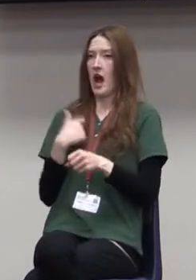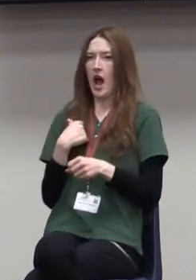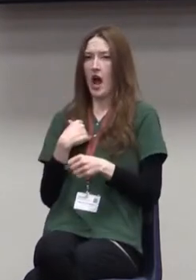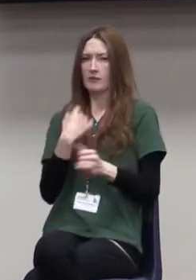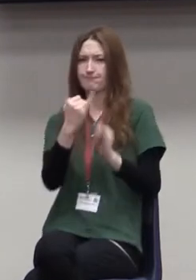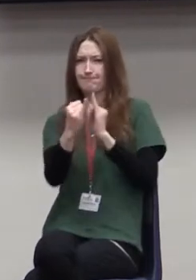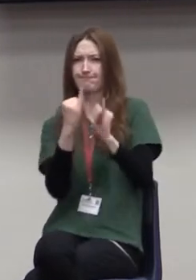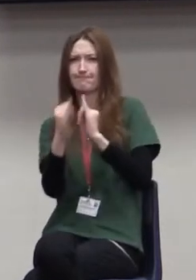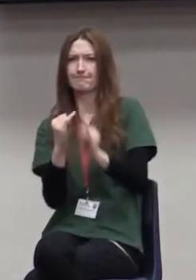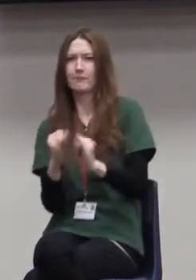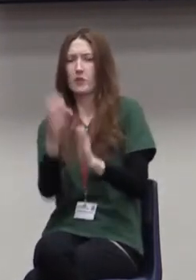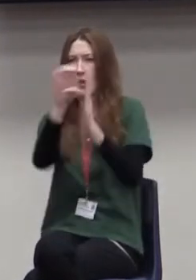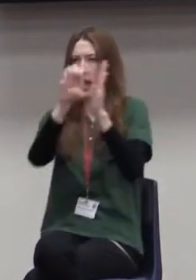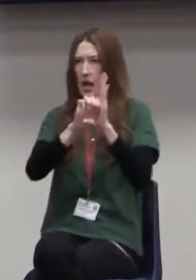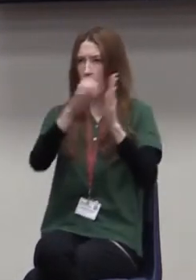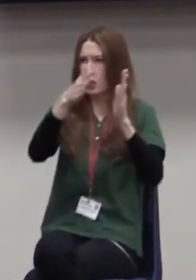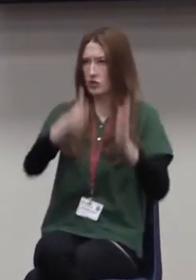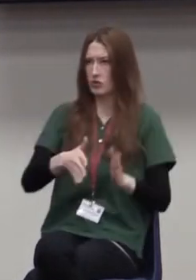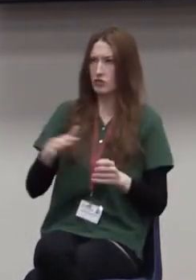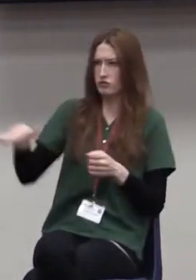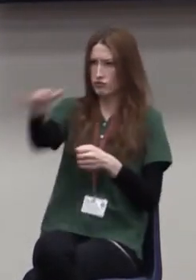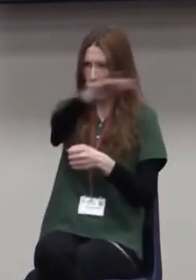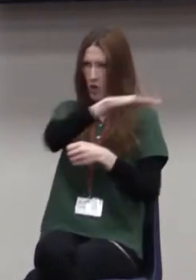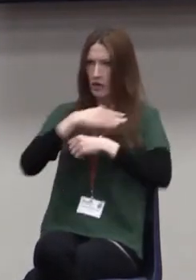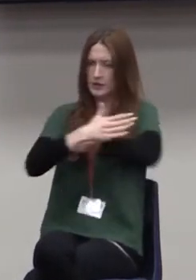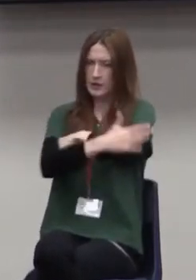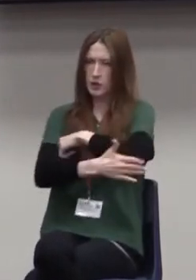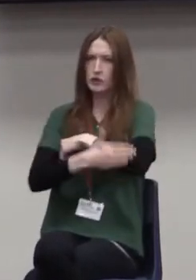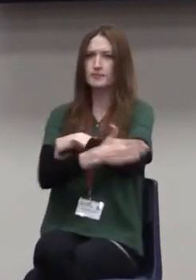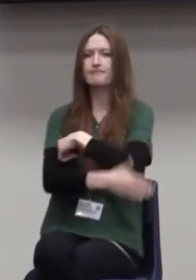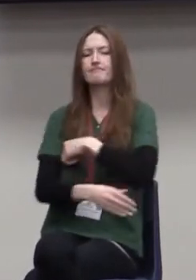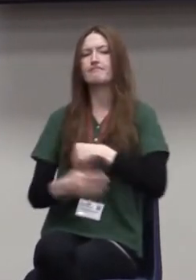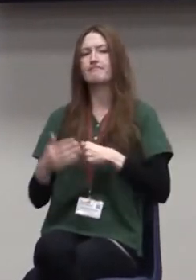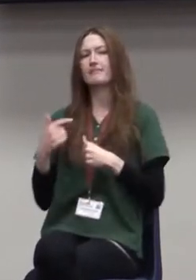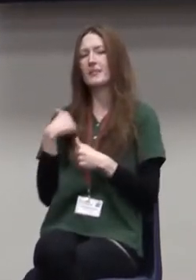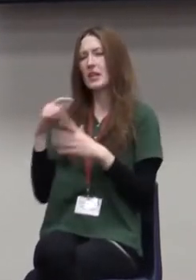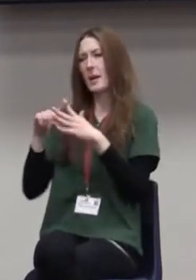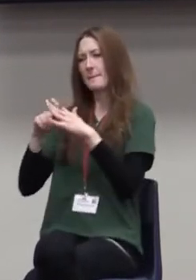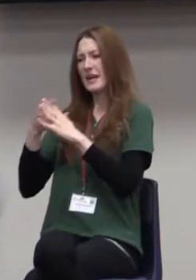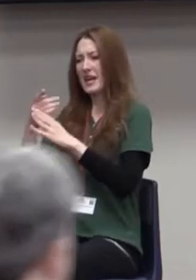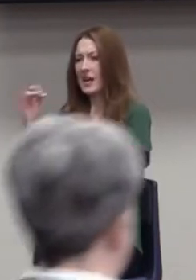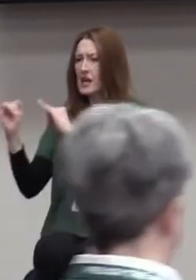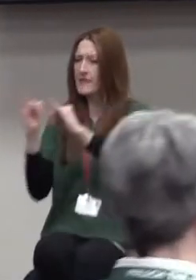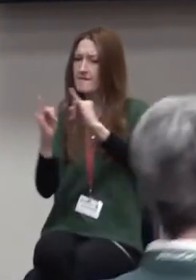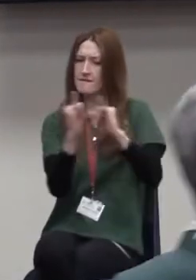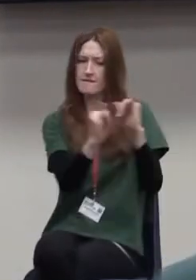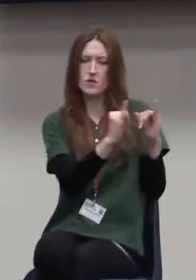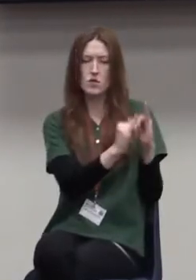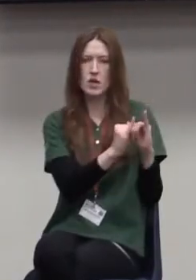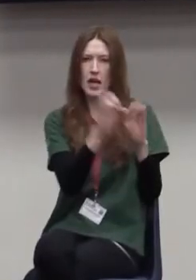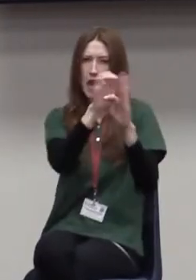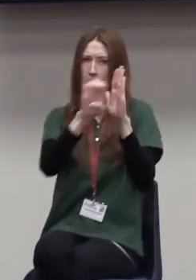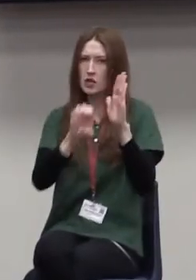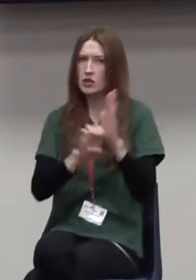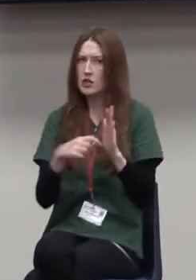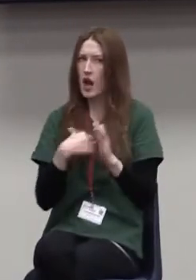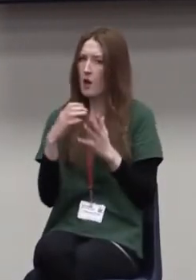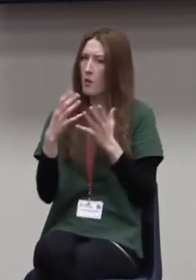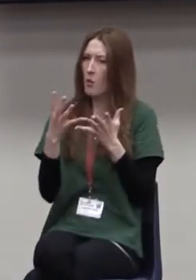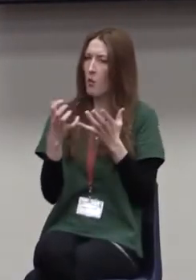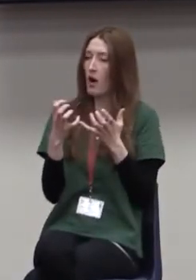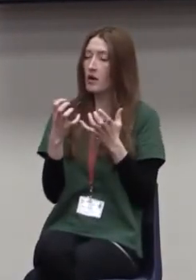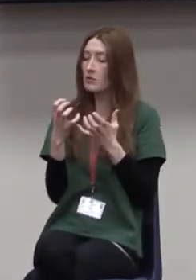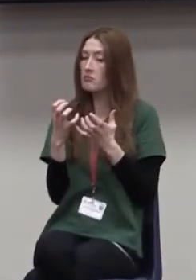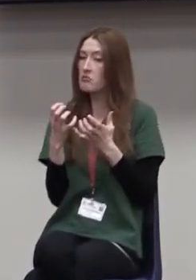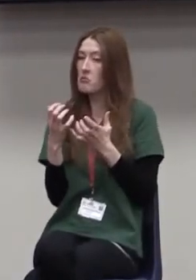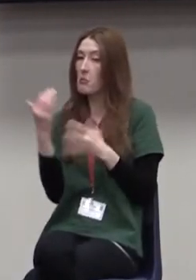of different elders across the country. And as I began interviewing those elders, I wanted to find out from them